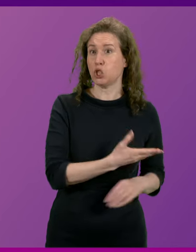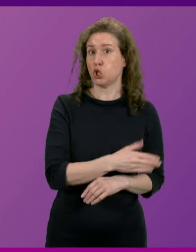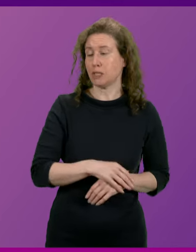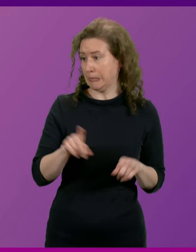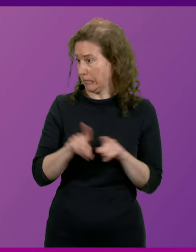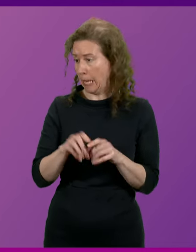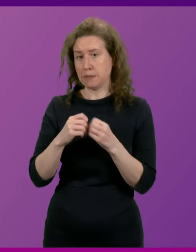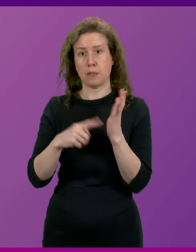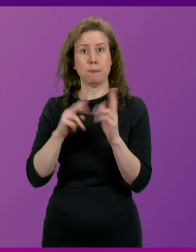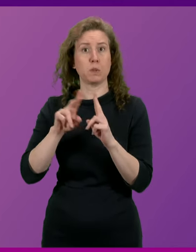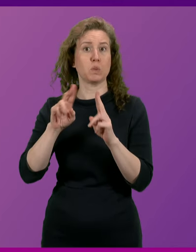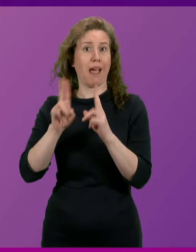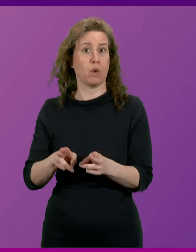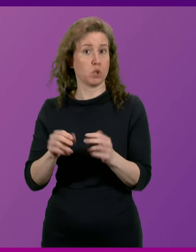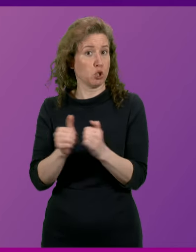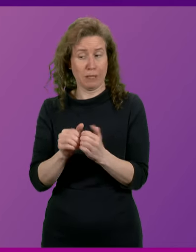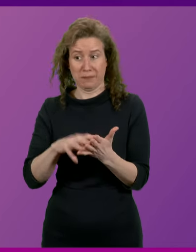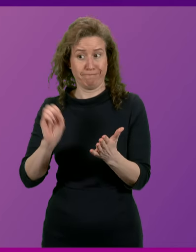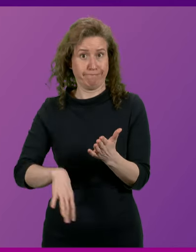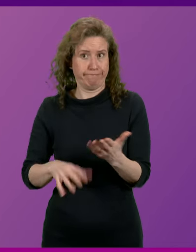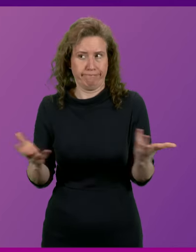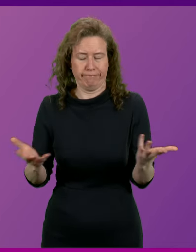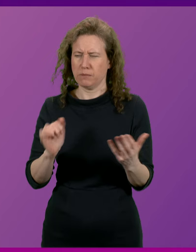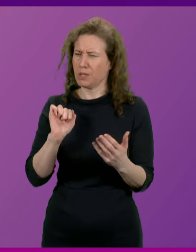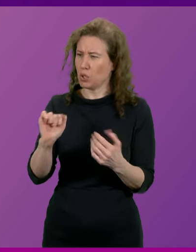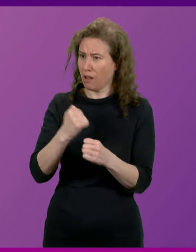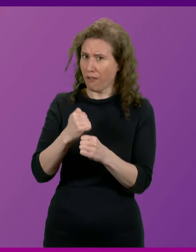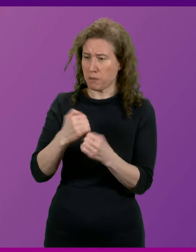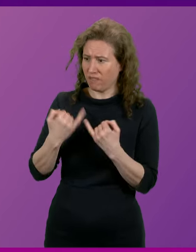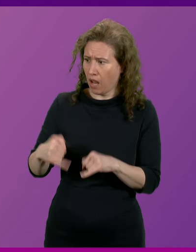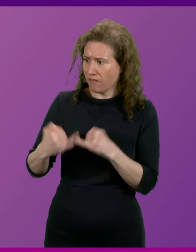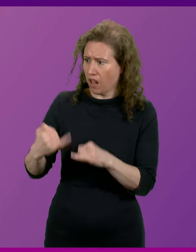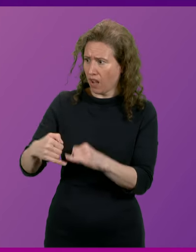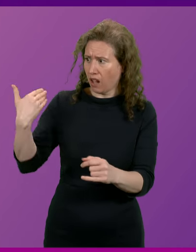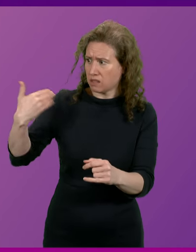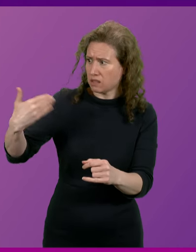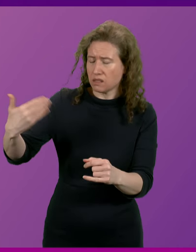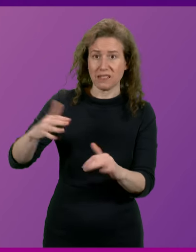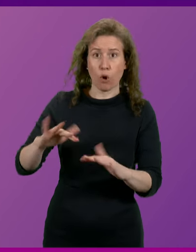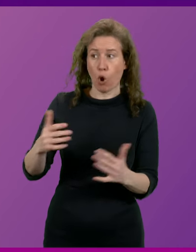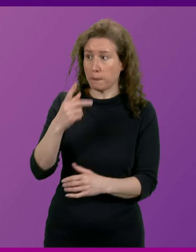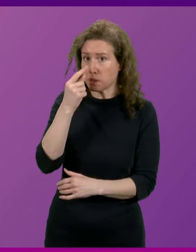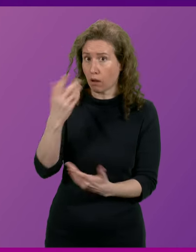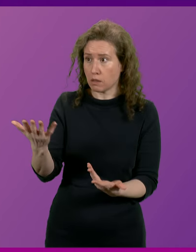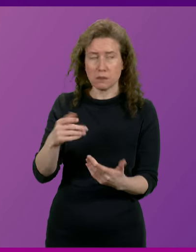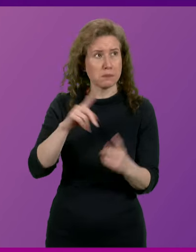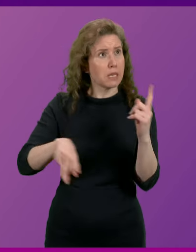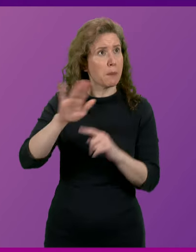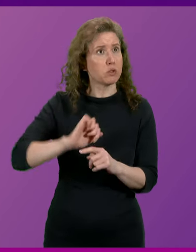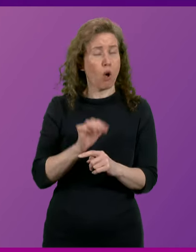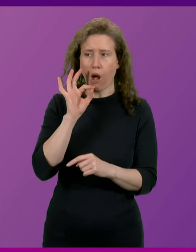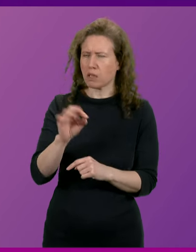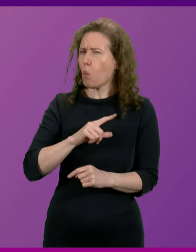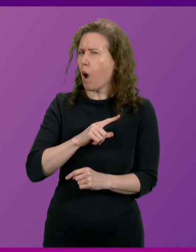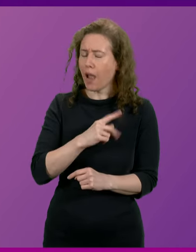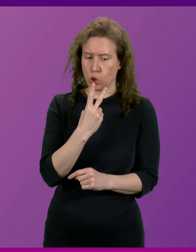the Butte House agreement. But with this government's record of failure and incompetence, people across Scotland will be asking, why have only